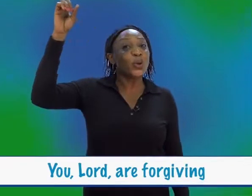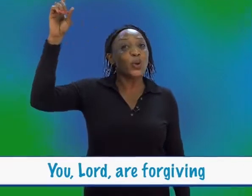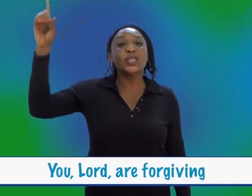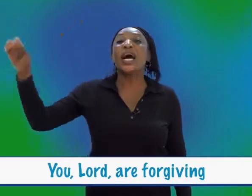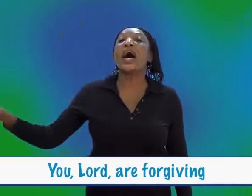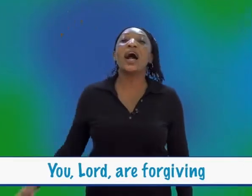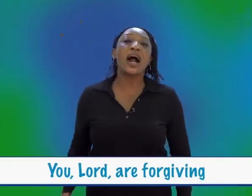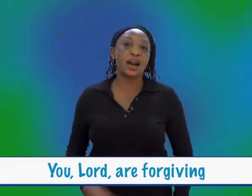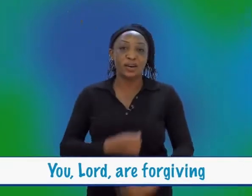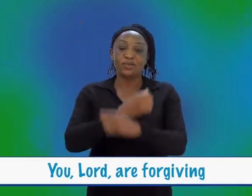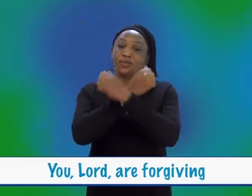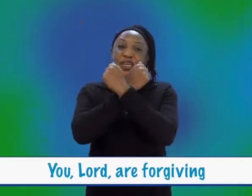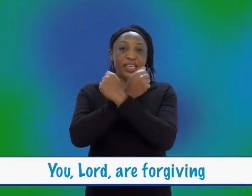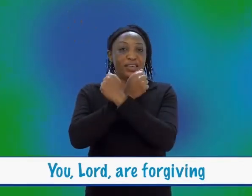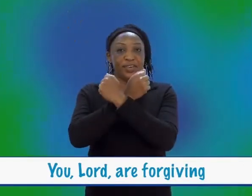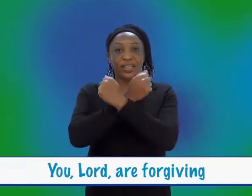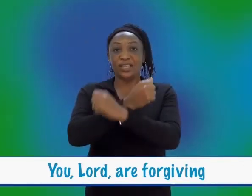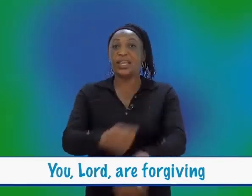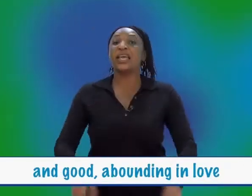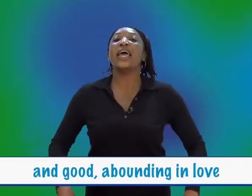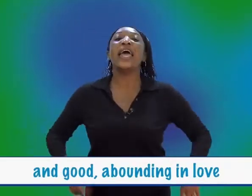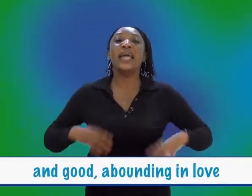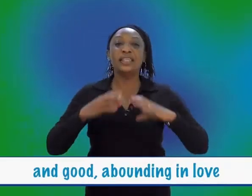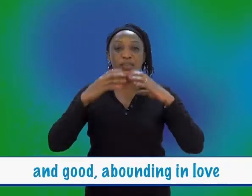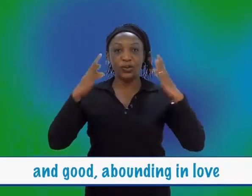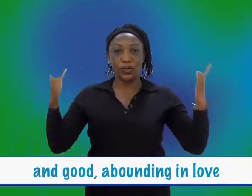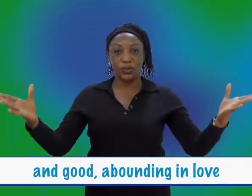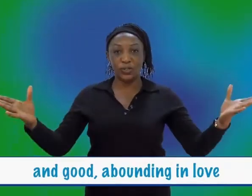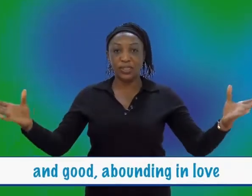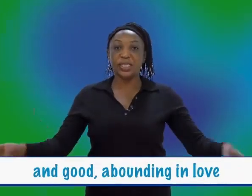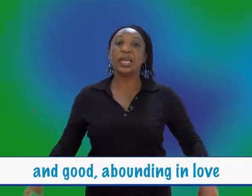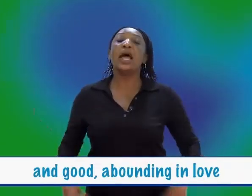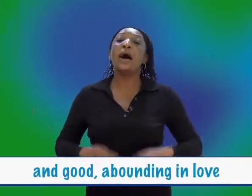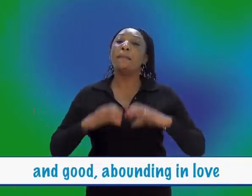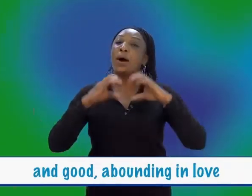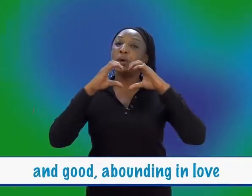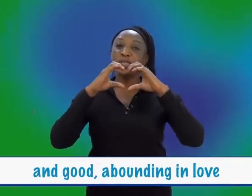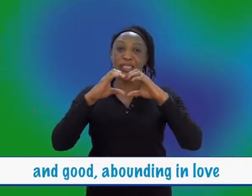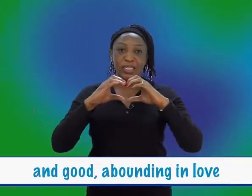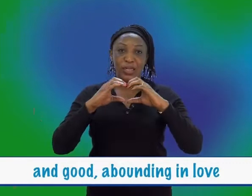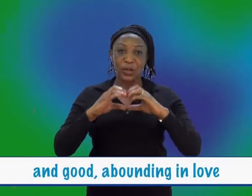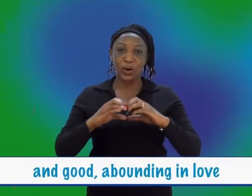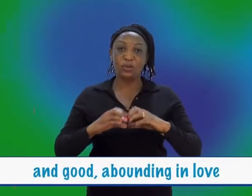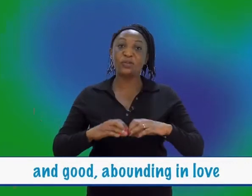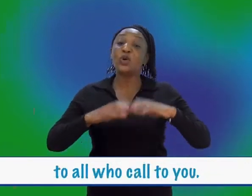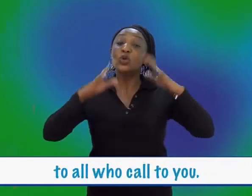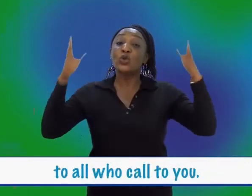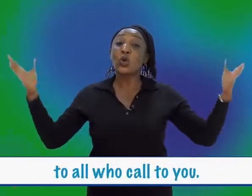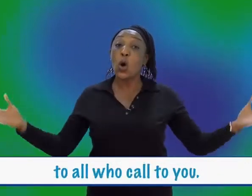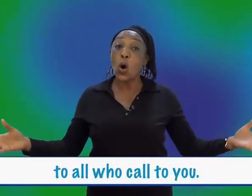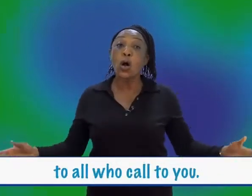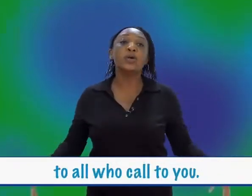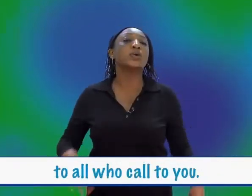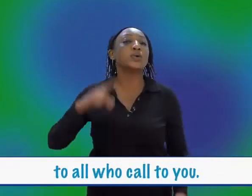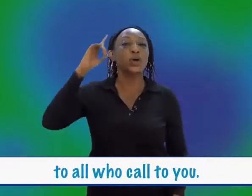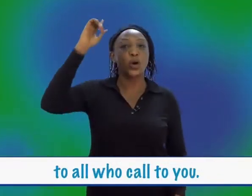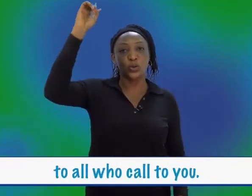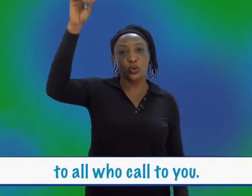Lord, are forgiving and good, abounding in love to all who call to